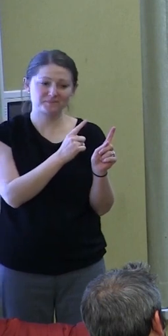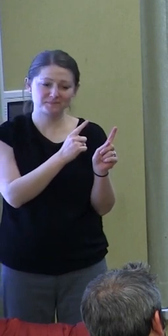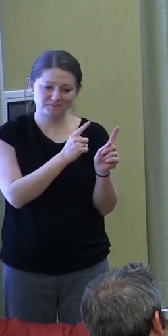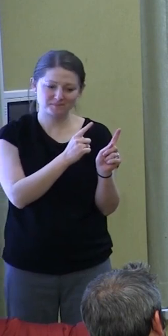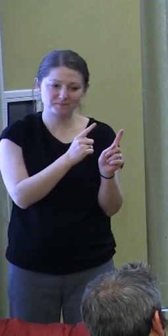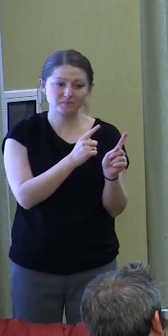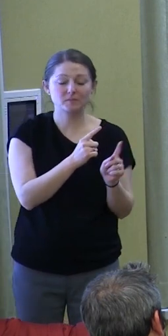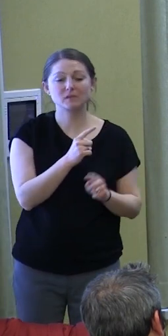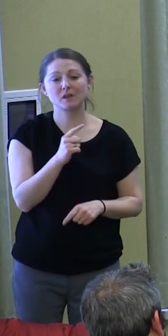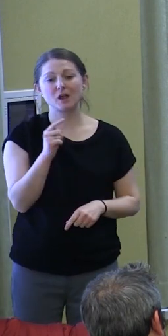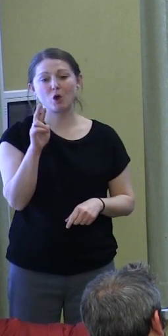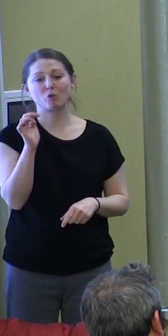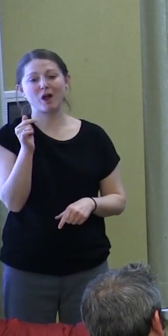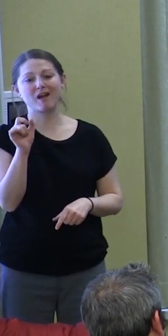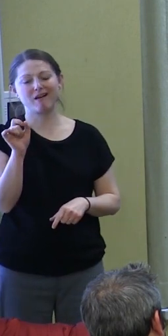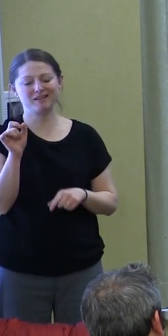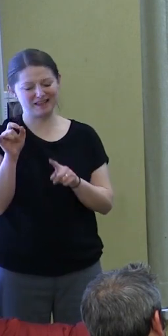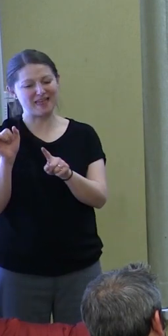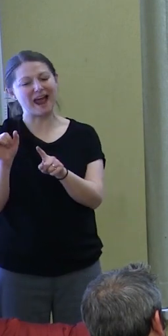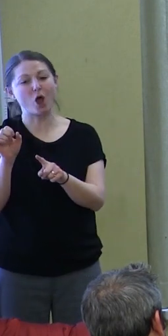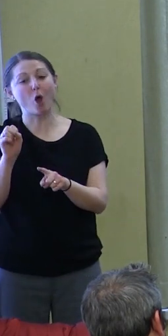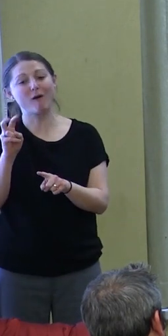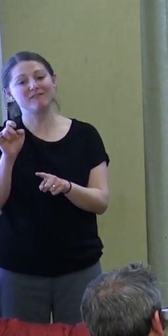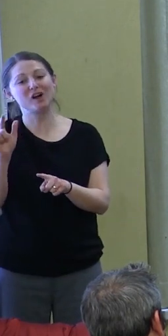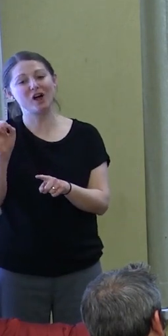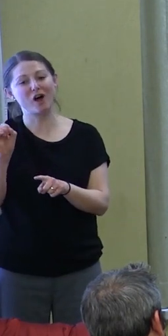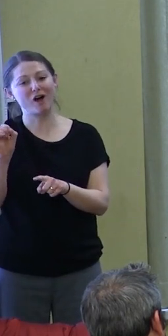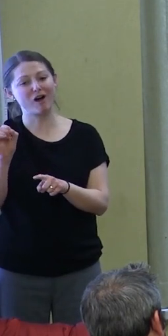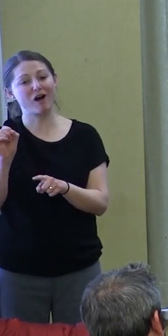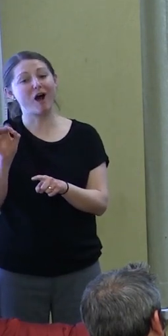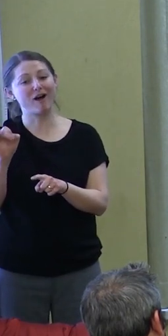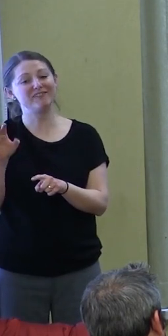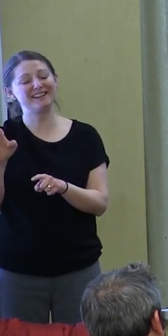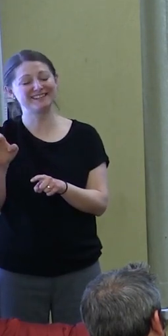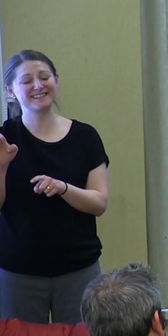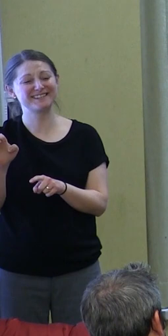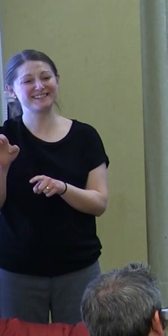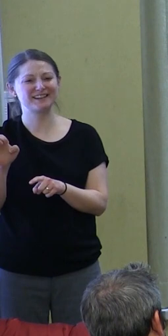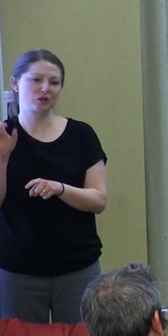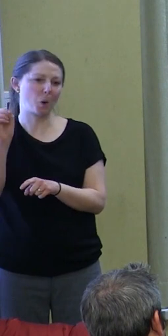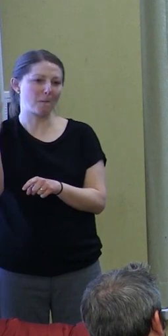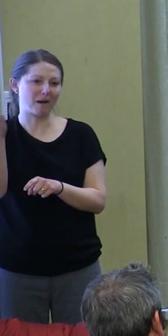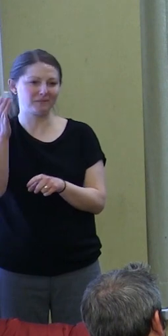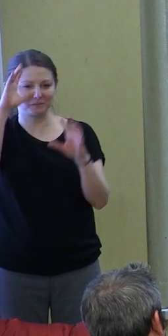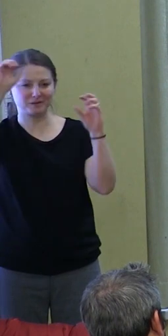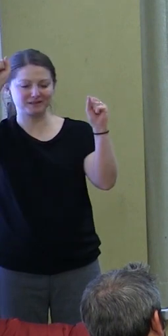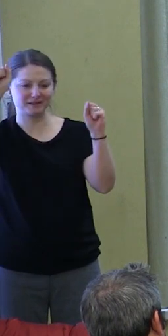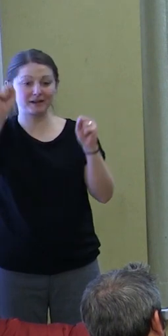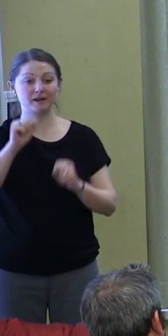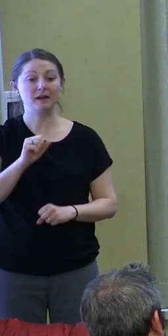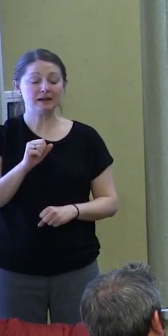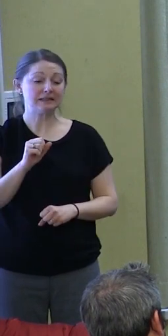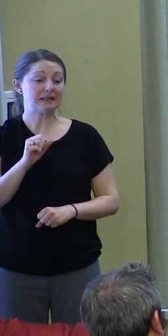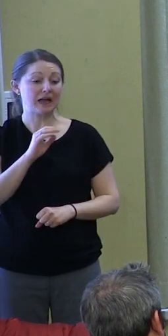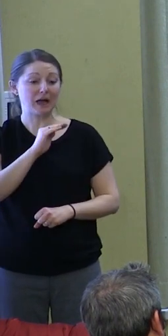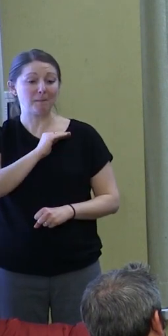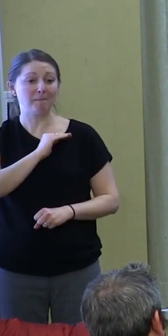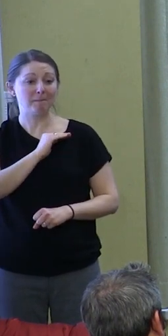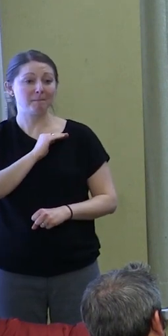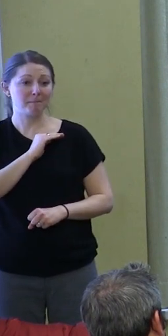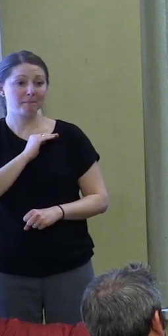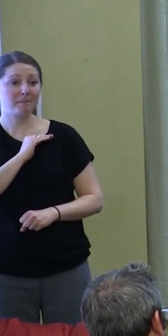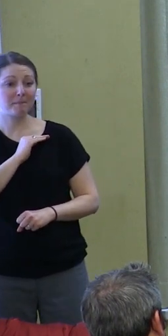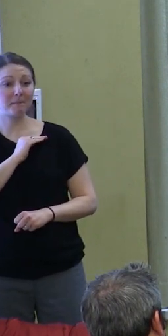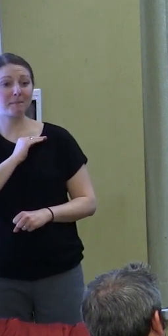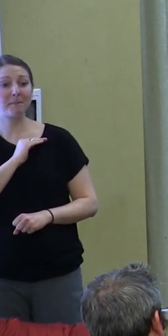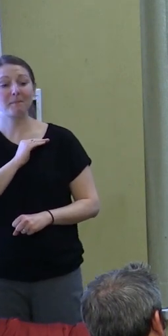rug of the Oval Office during Obama's presidency. Martin Luther King Jr., certainly a champion, a